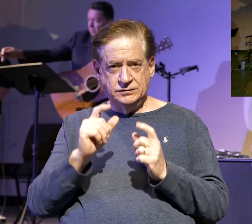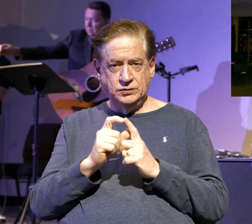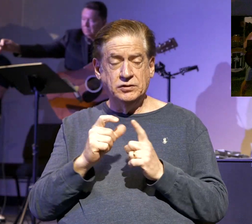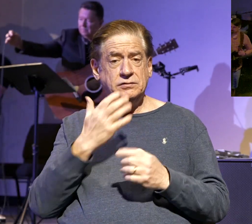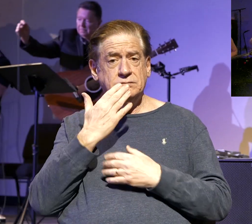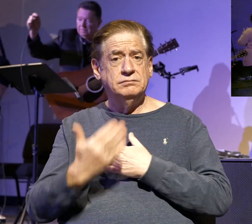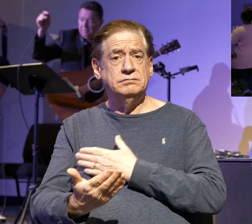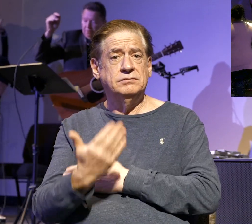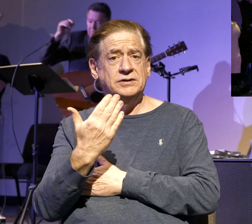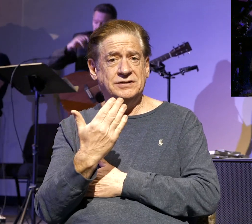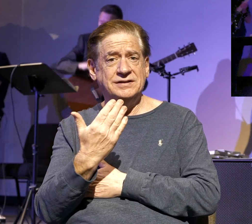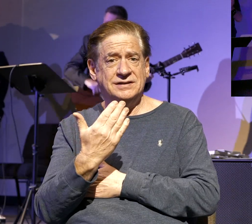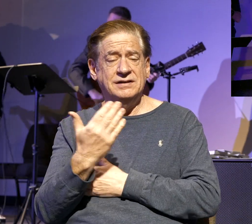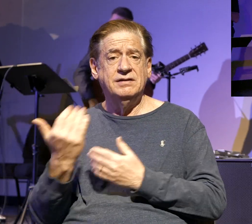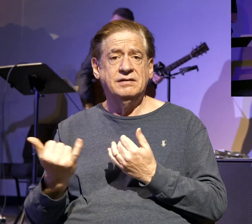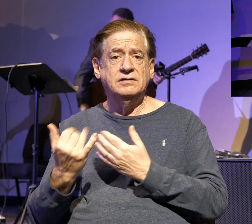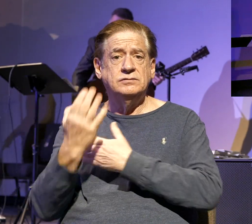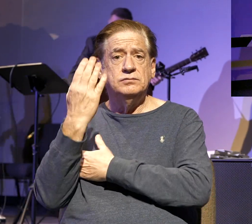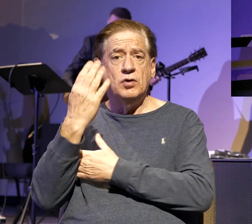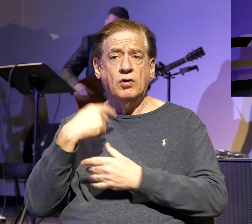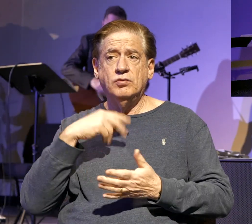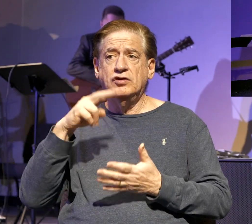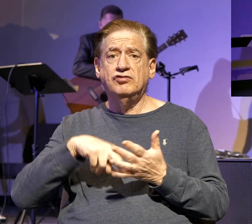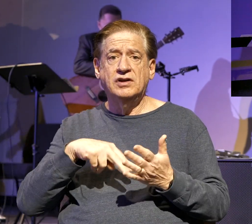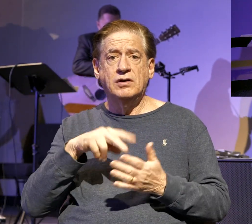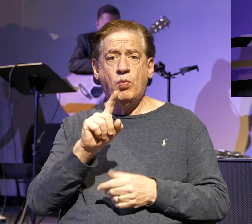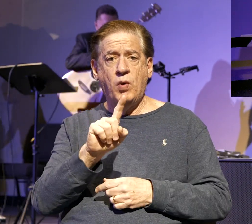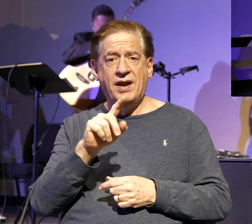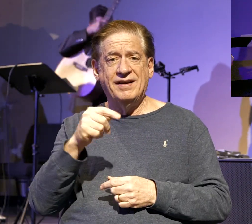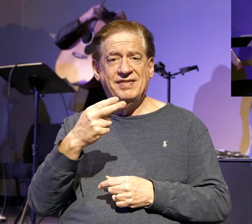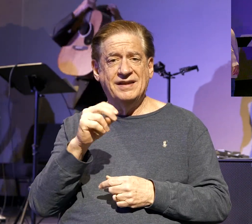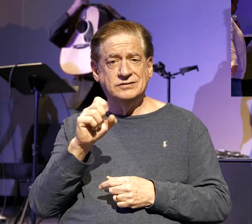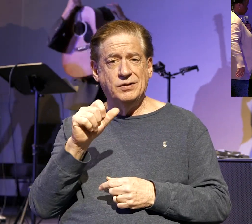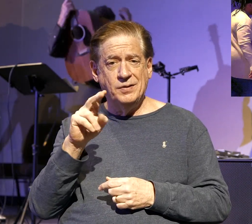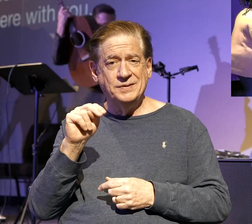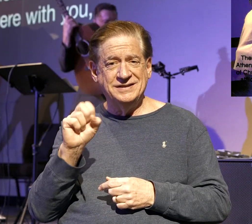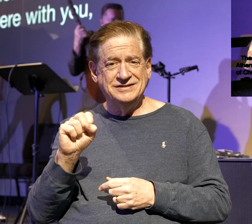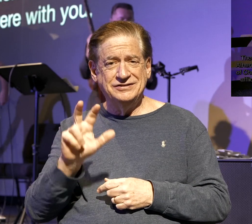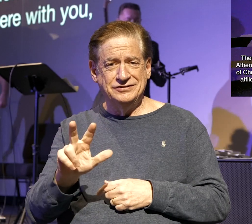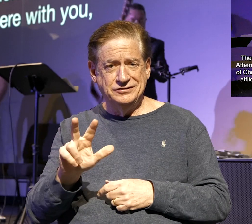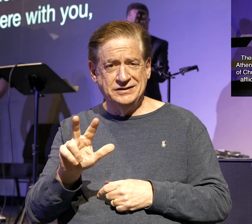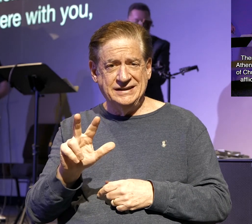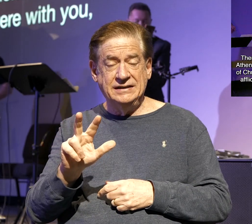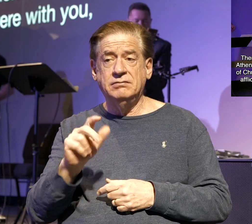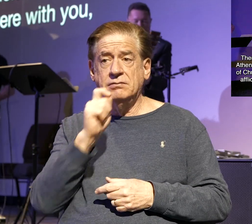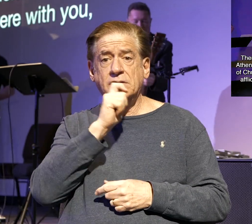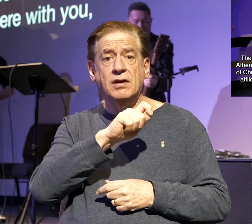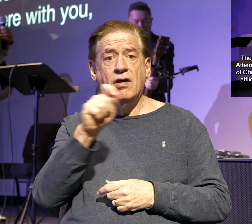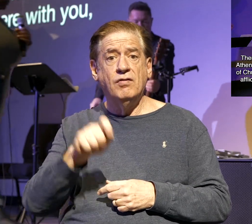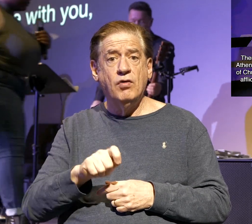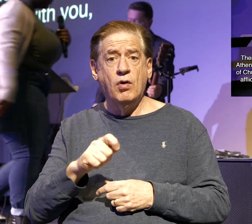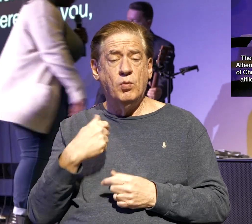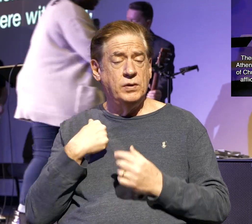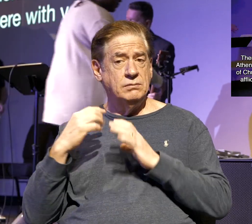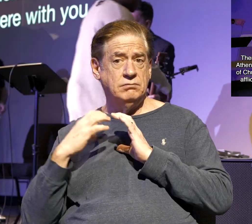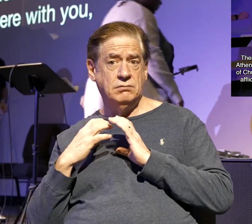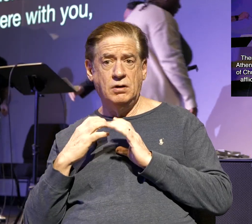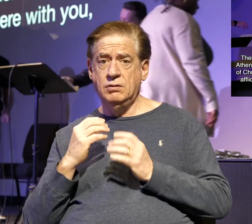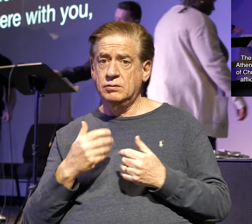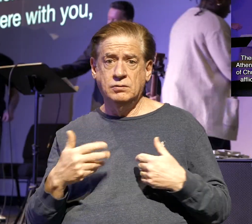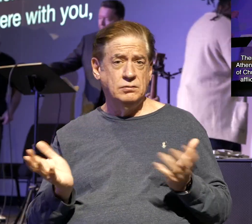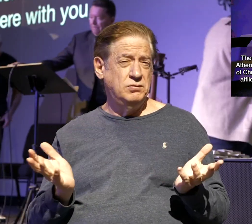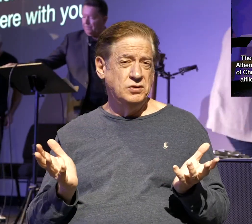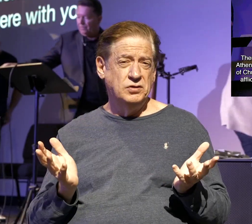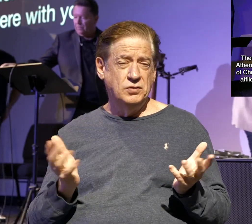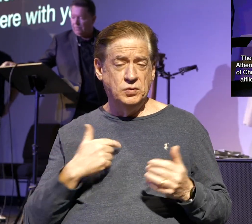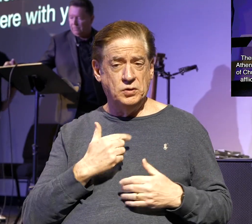Good morning. This morning we're reading 1 Thessalonians 3. Therefore, when we could bear it no longer, we